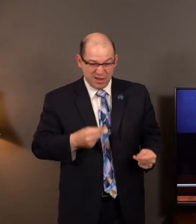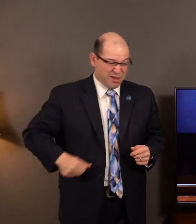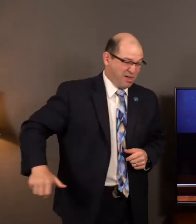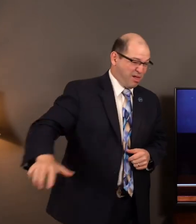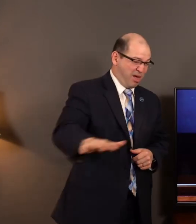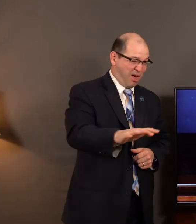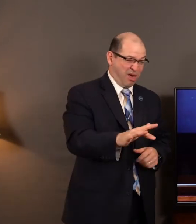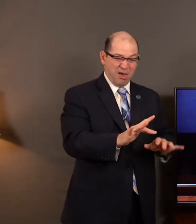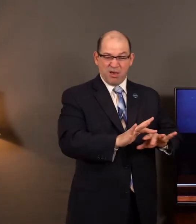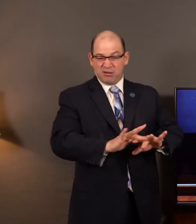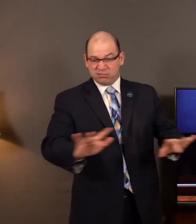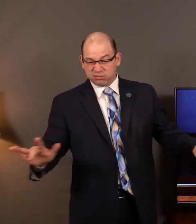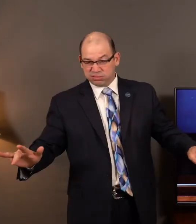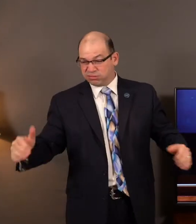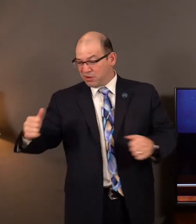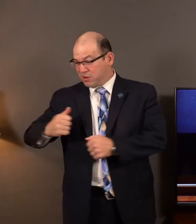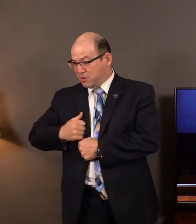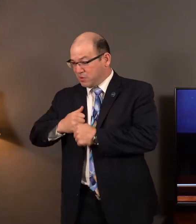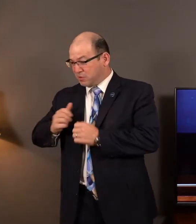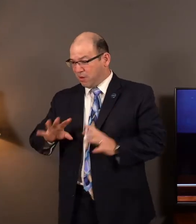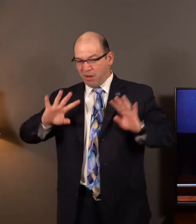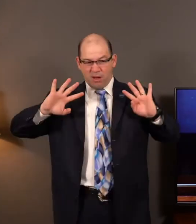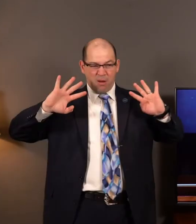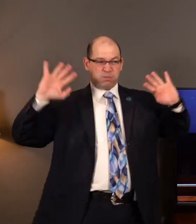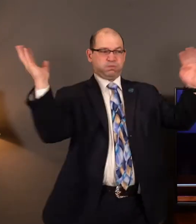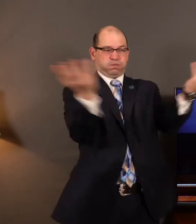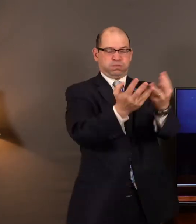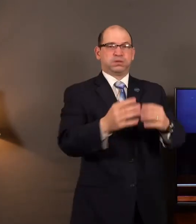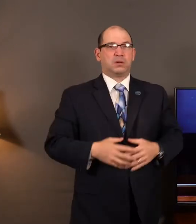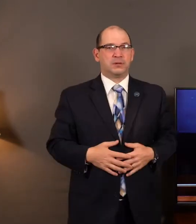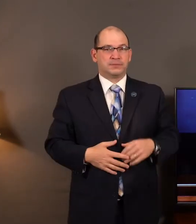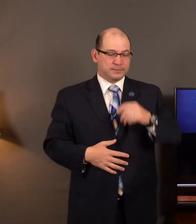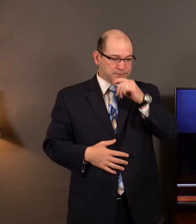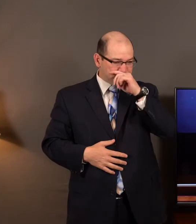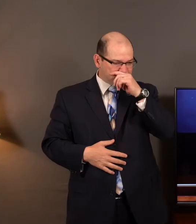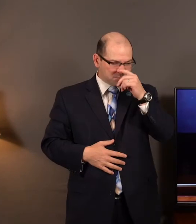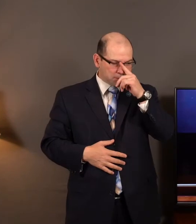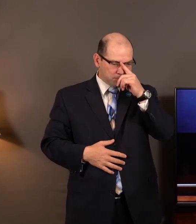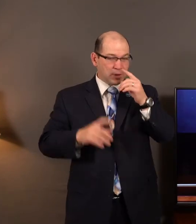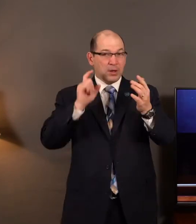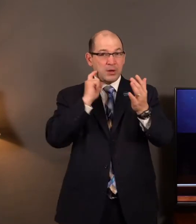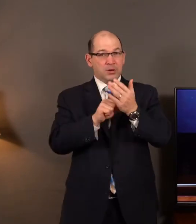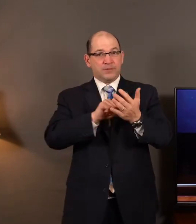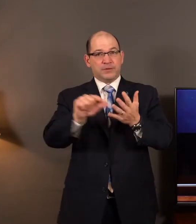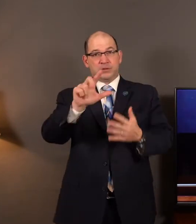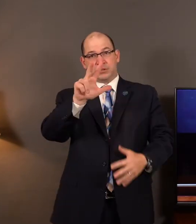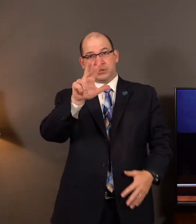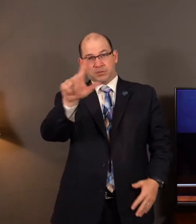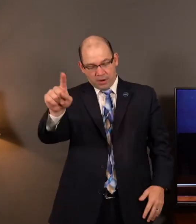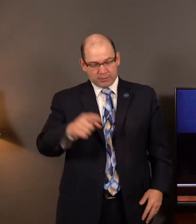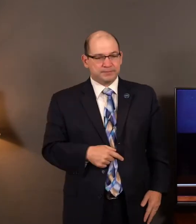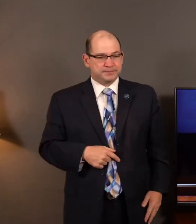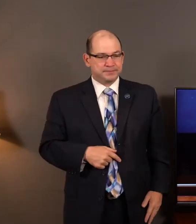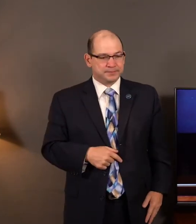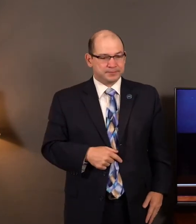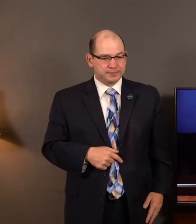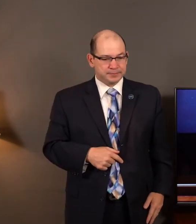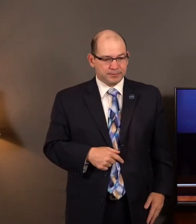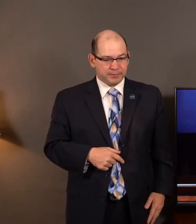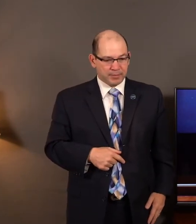dying of starvation. Then we see that the preacher is blamed. Look at verse 31 of chapter 6. Then he said, Go do